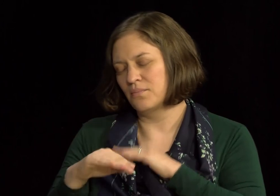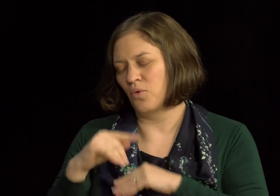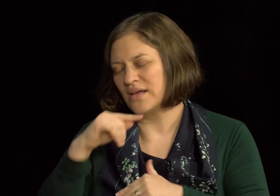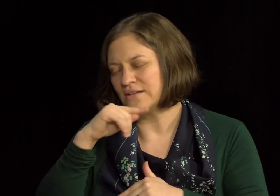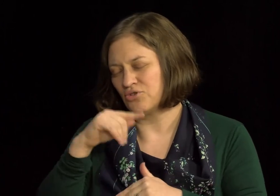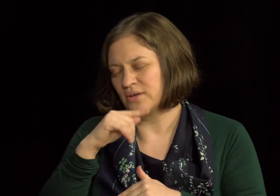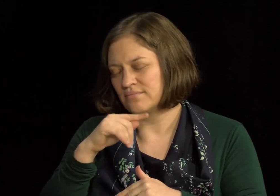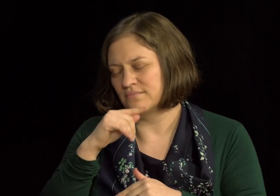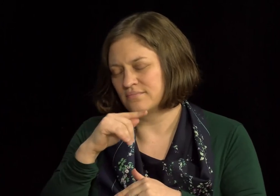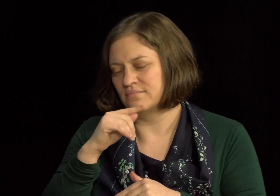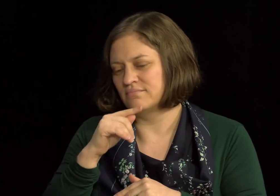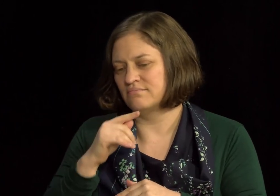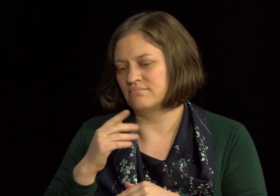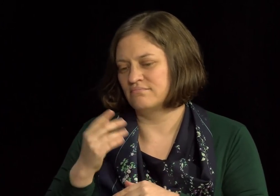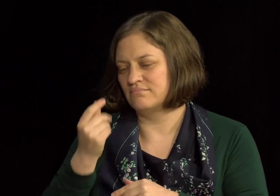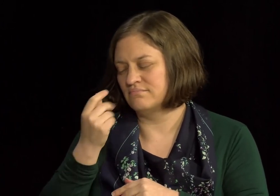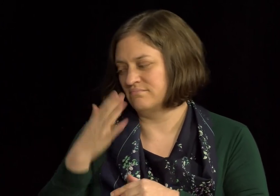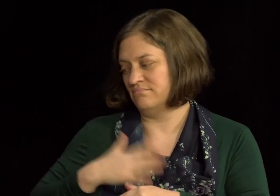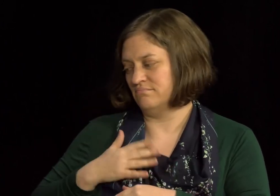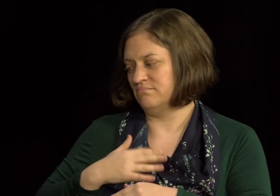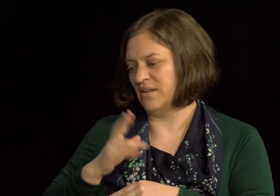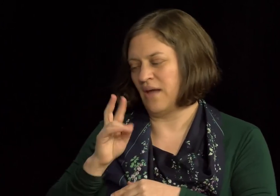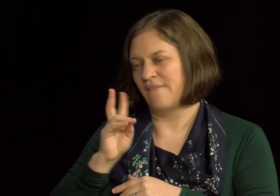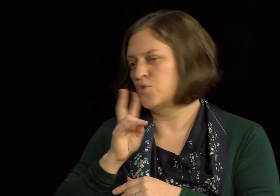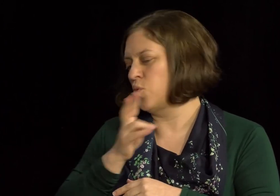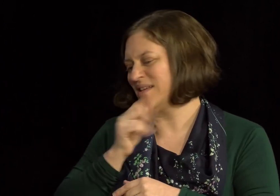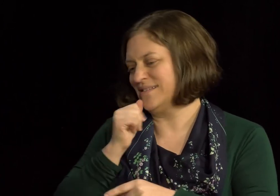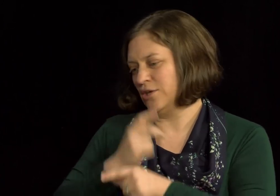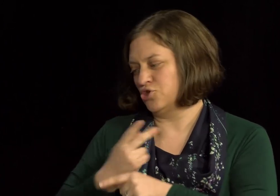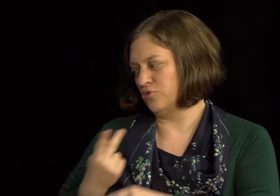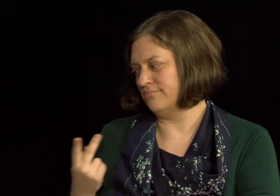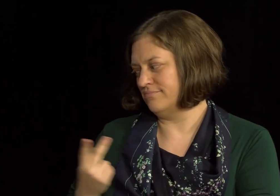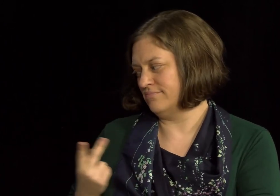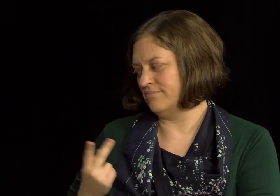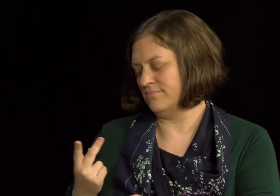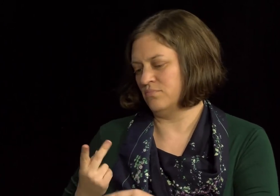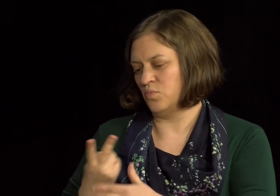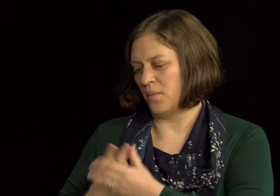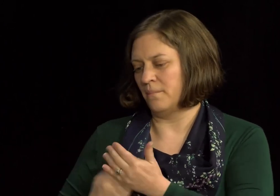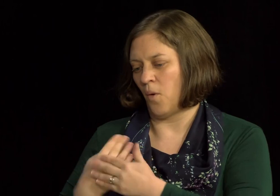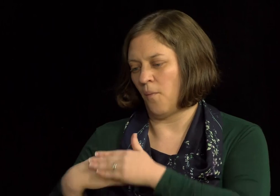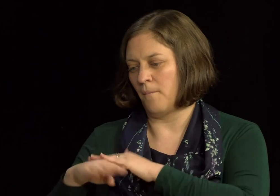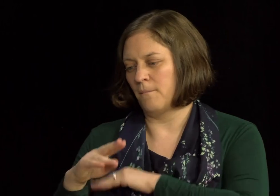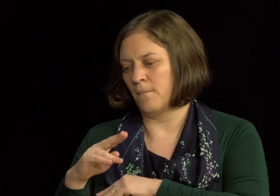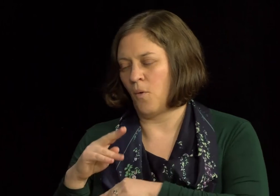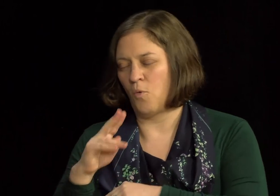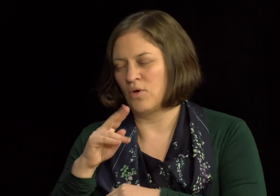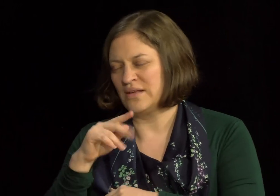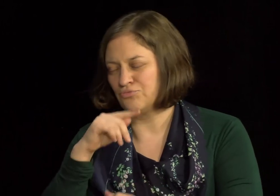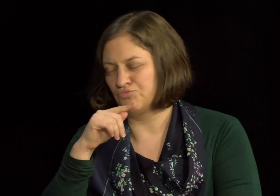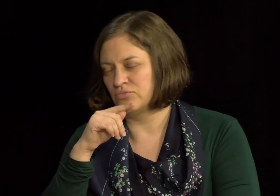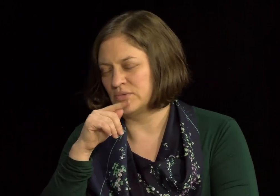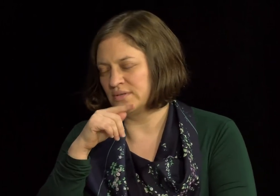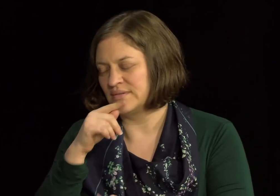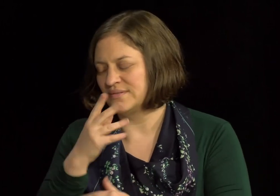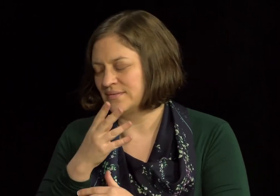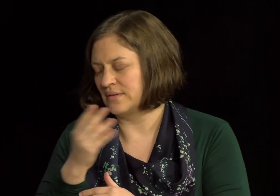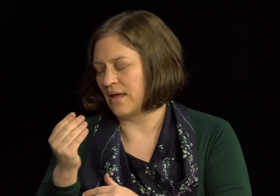was not. I was born able to hear. And, I actually have a twin sister. I'm a twin. And, both of us were born